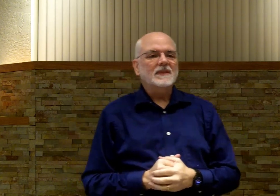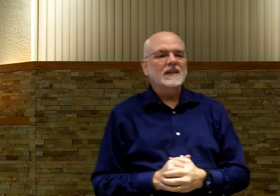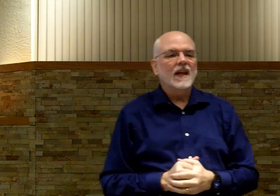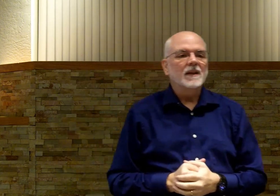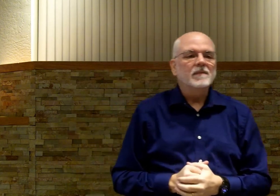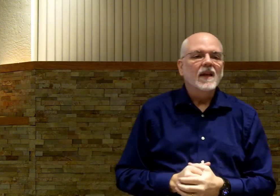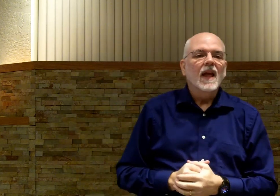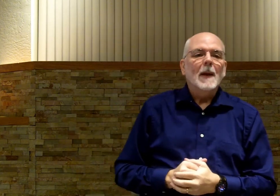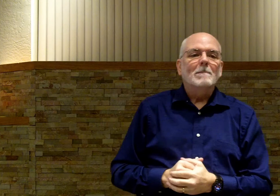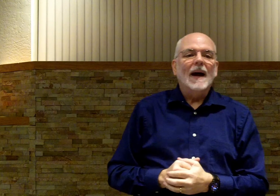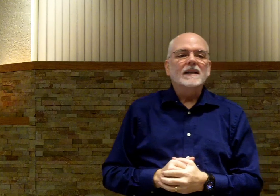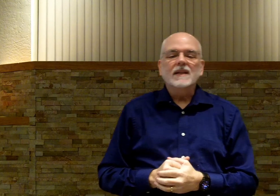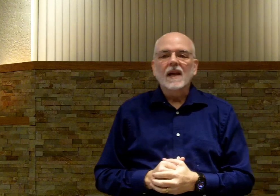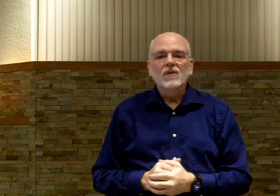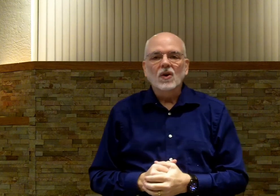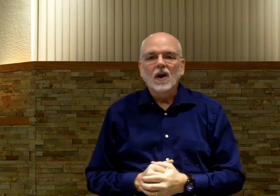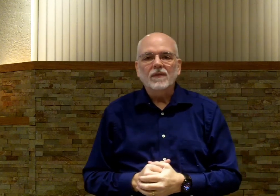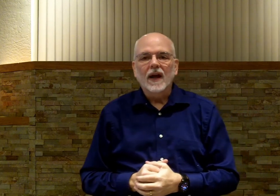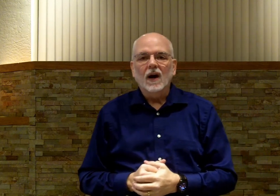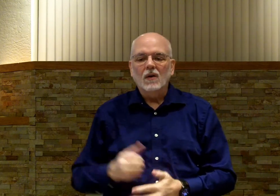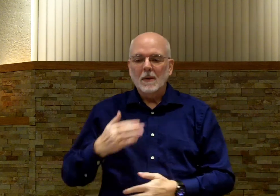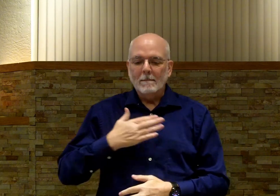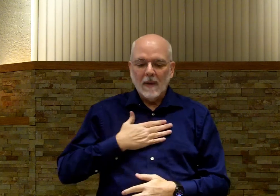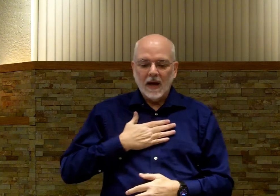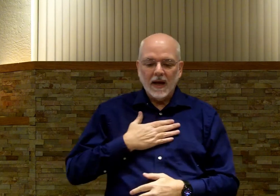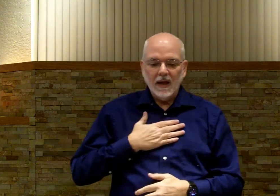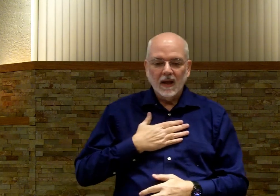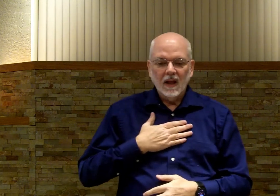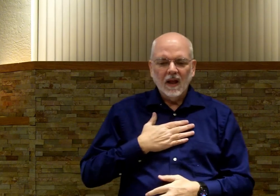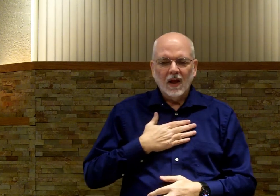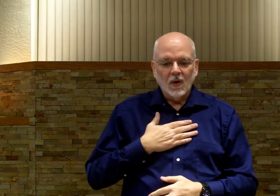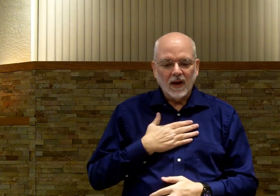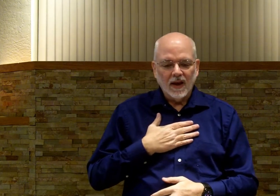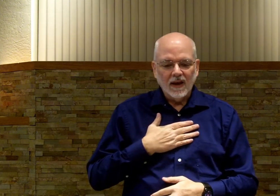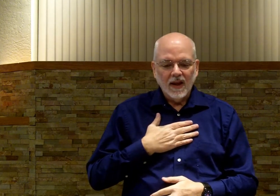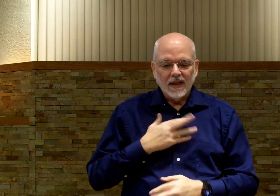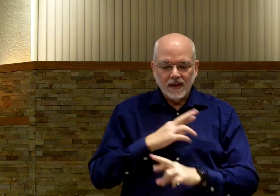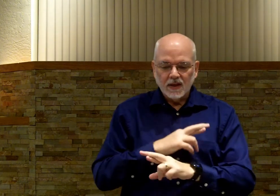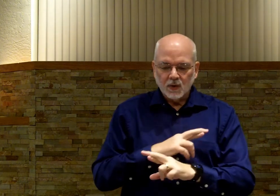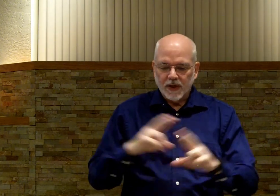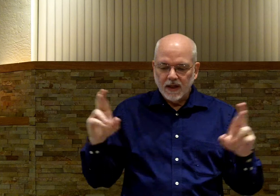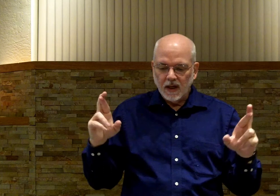Okay. My savior art thou. My. Okay. This is redeem.